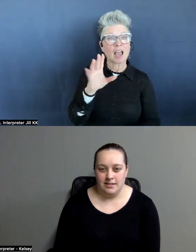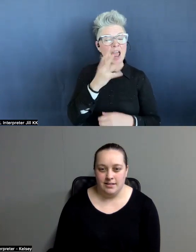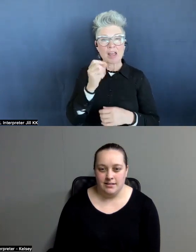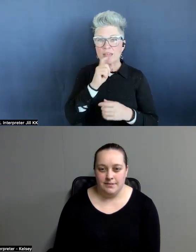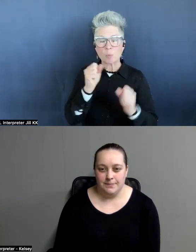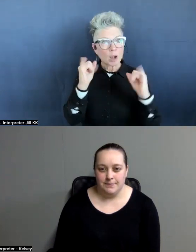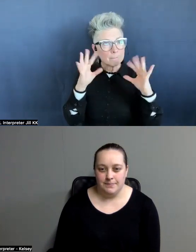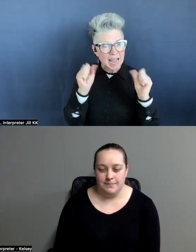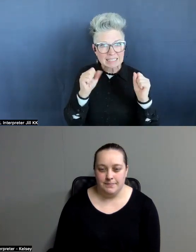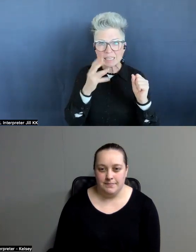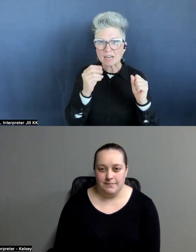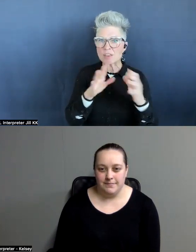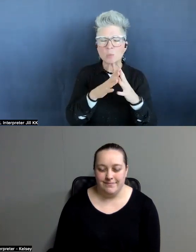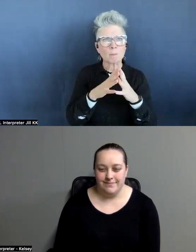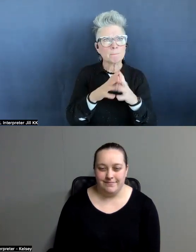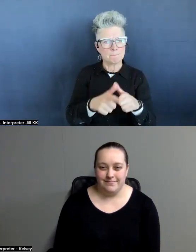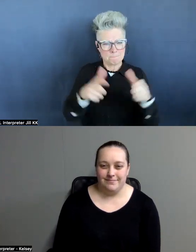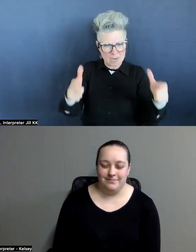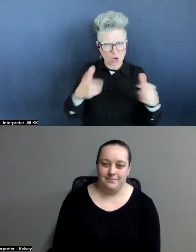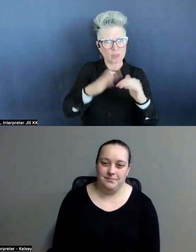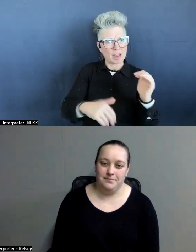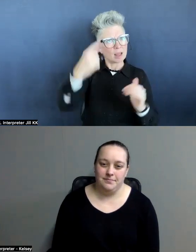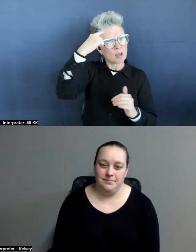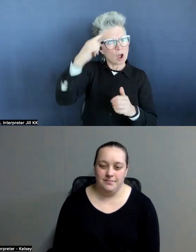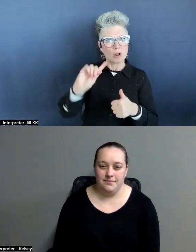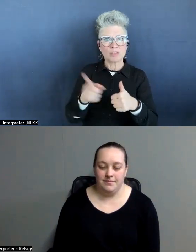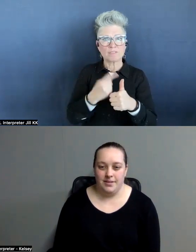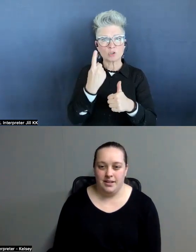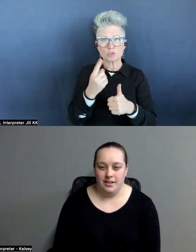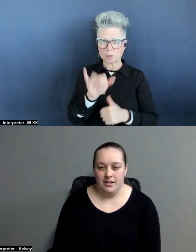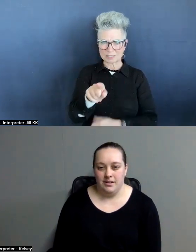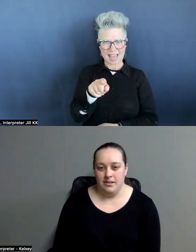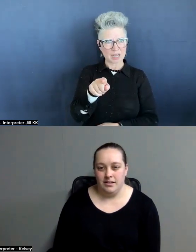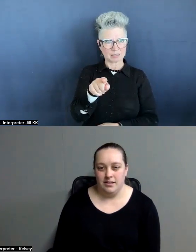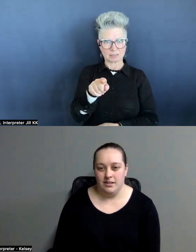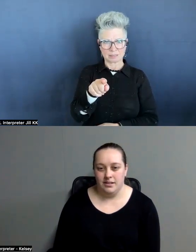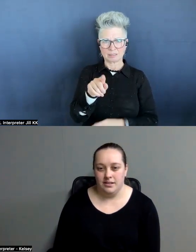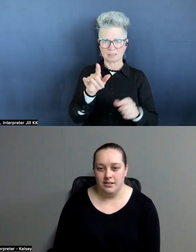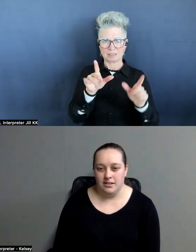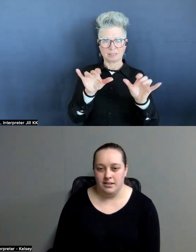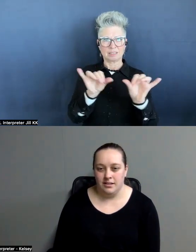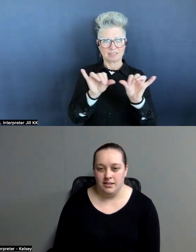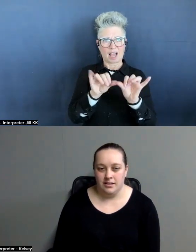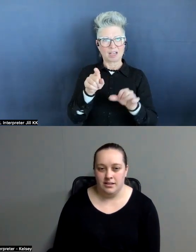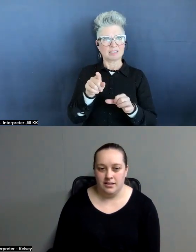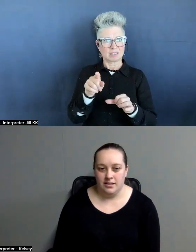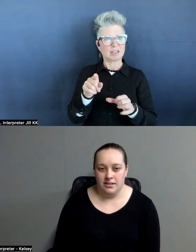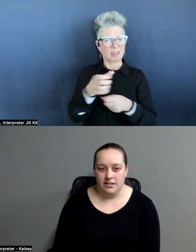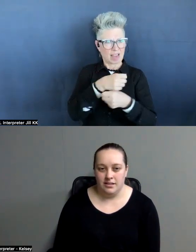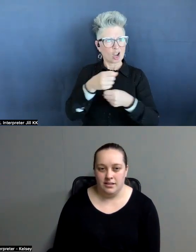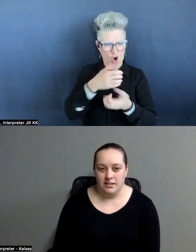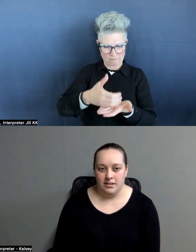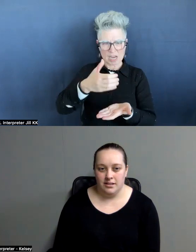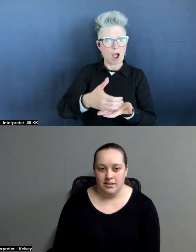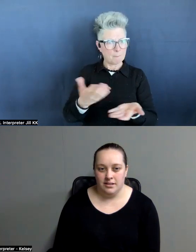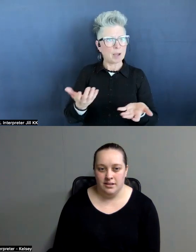amazing. And they were so much bigger than I thought they would be. The first one she found was like a like a coffee cup saucer. mean, it